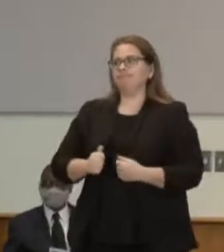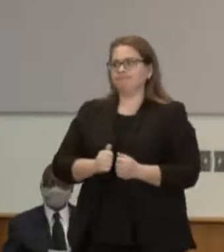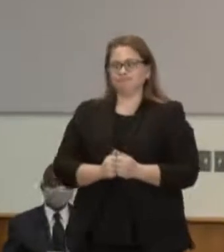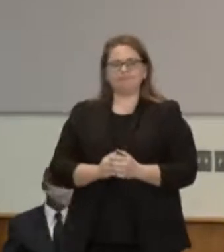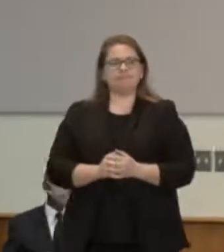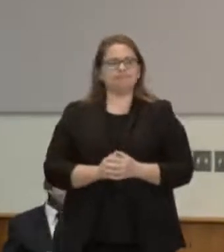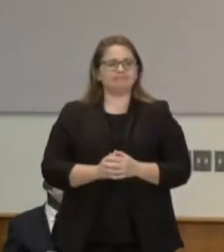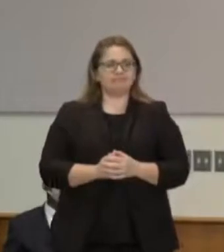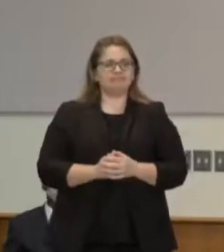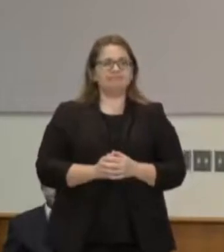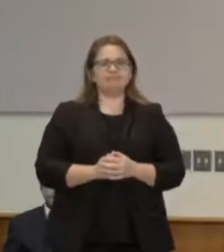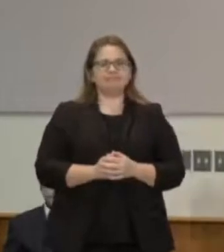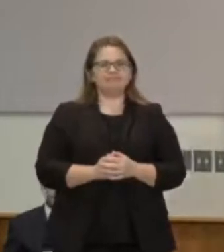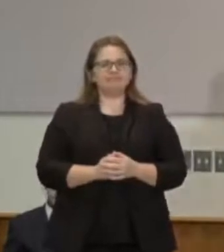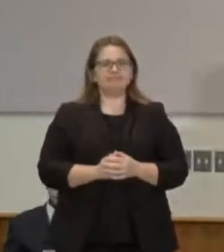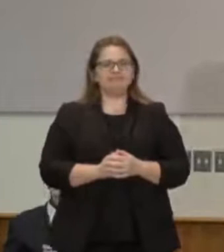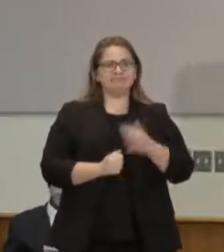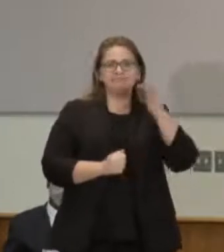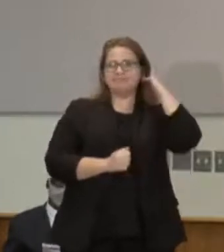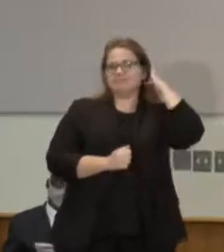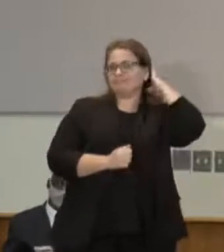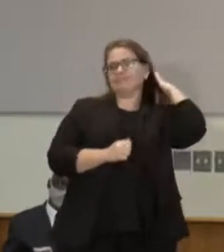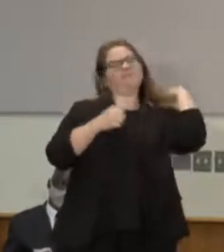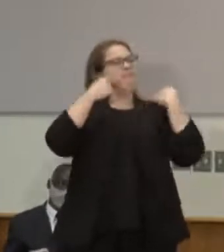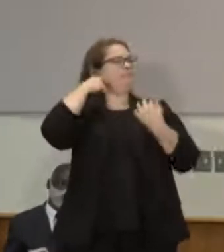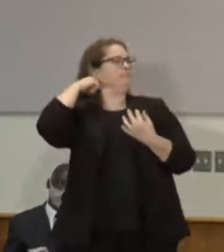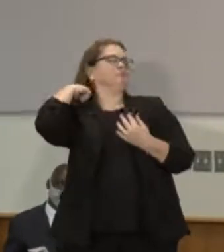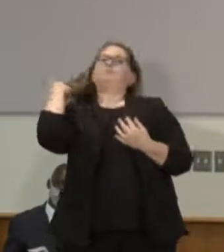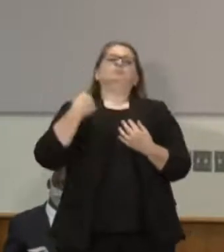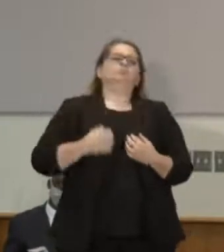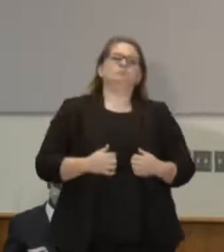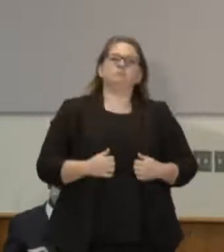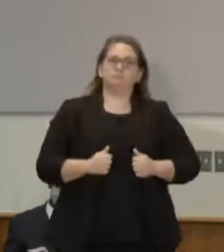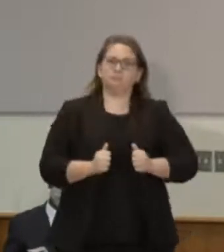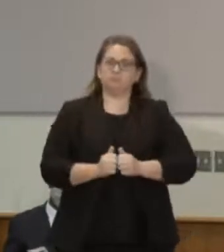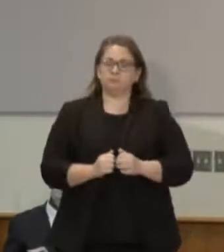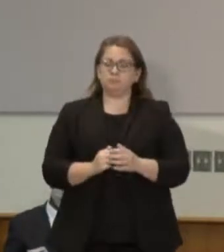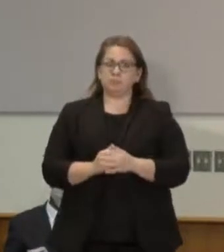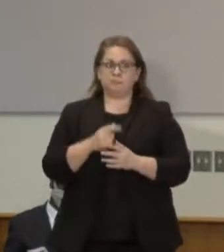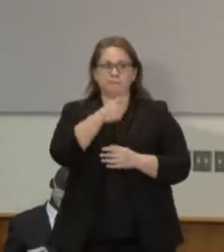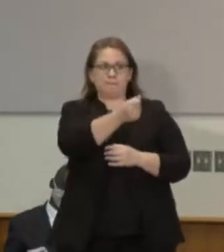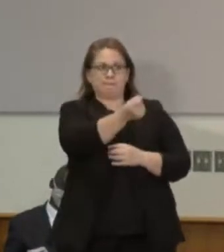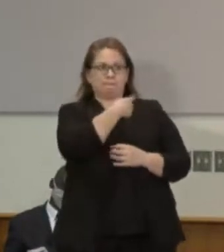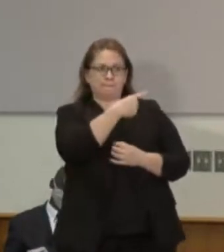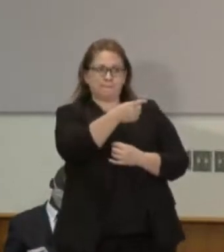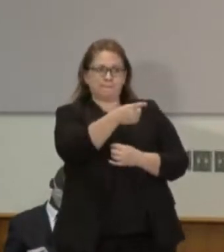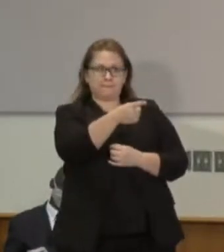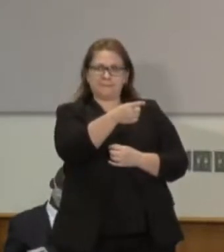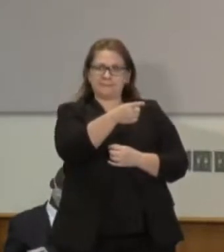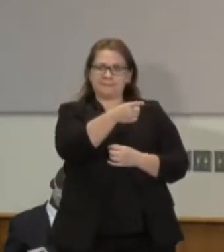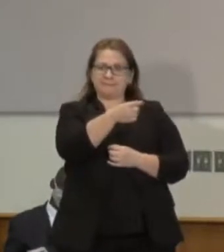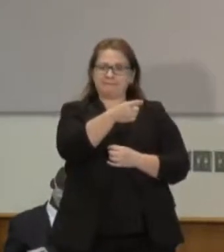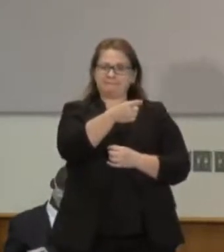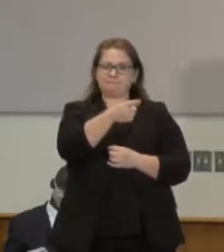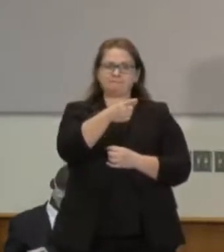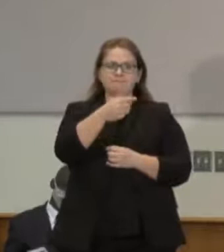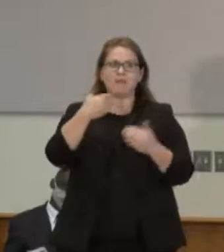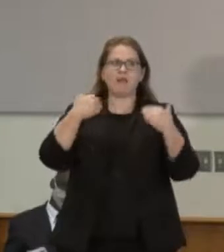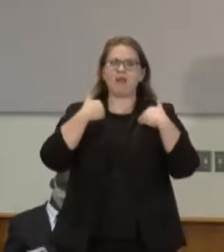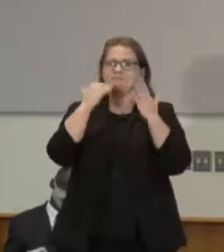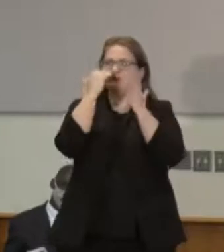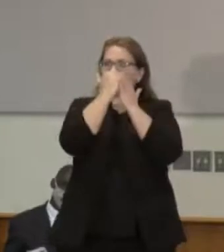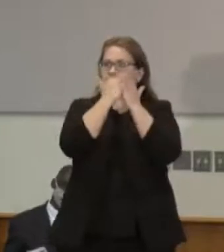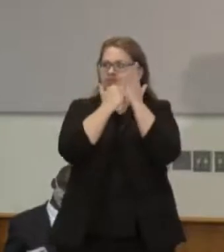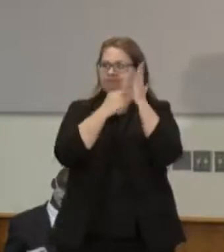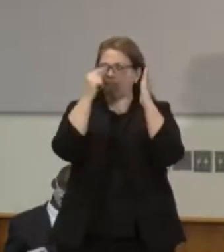Yes, ma'am? Yeah, I just had a question. I didn't see any of, in any of these summaries here,